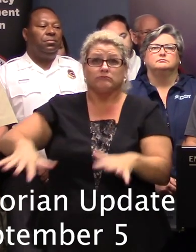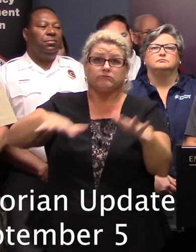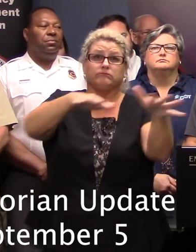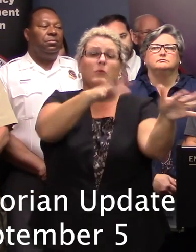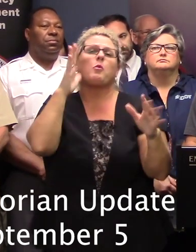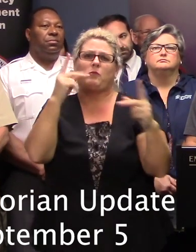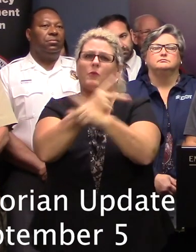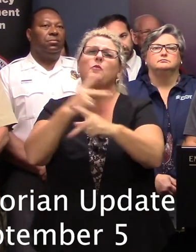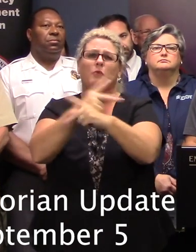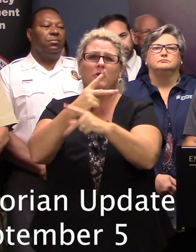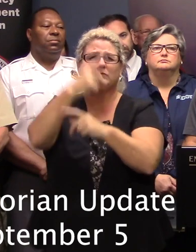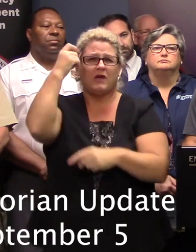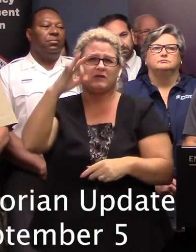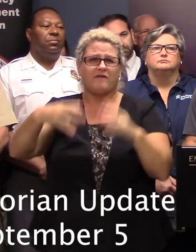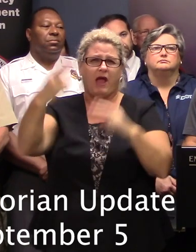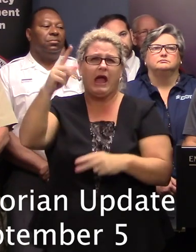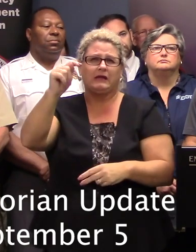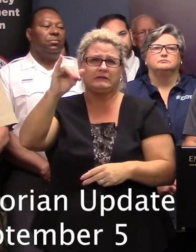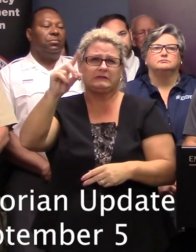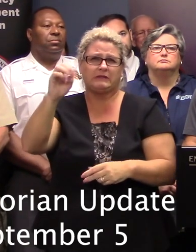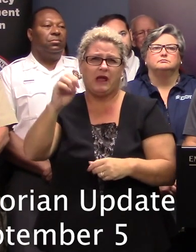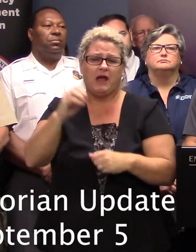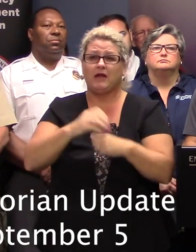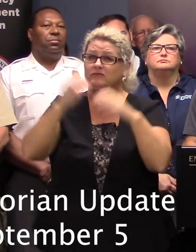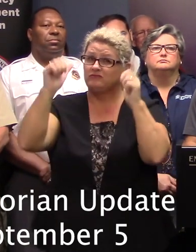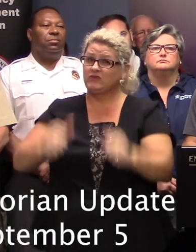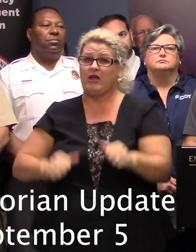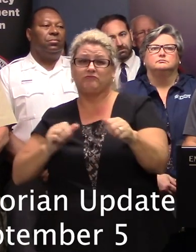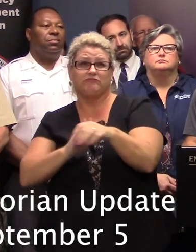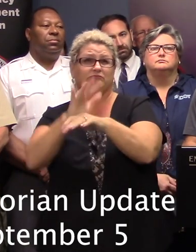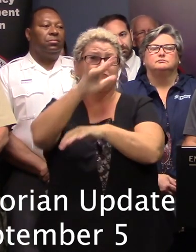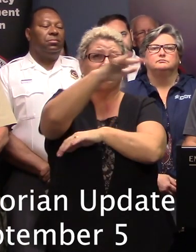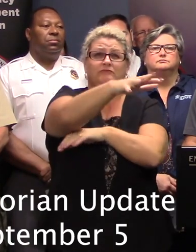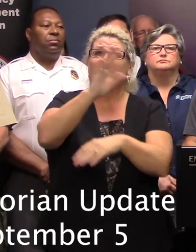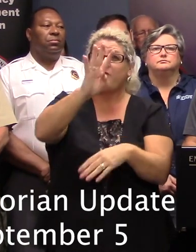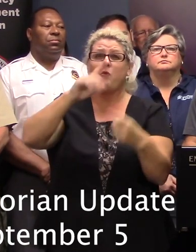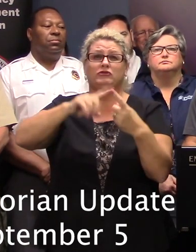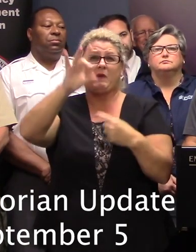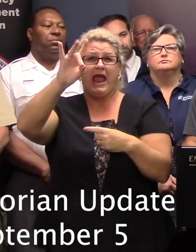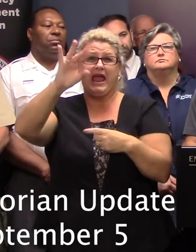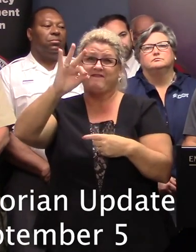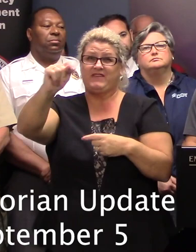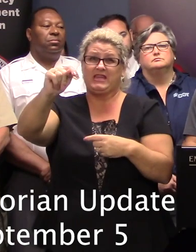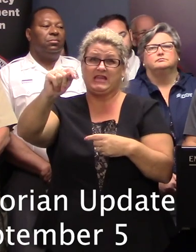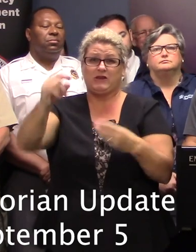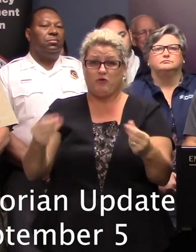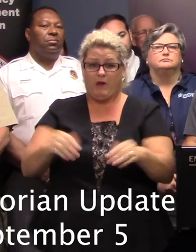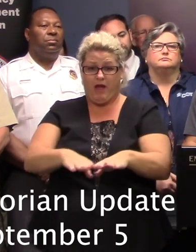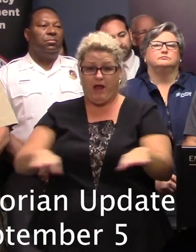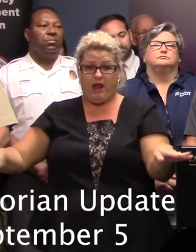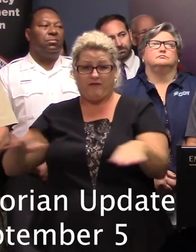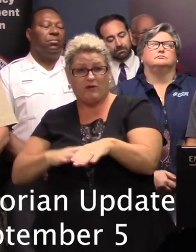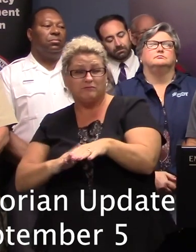afternoon with the high tide. Storm surge could reach up to four to eight feet of inundation above ground level. So that's water